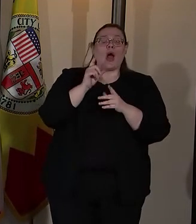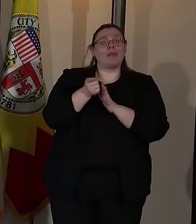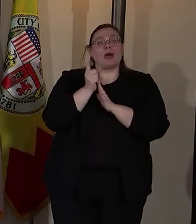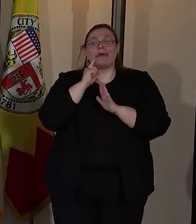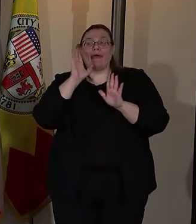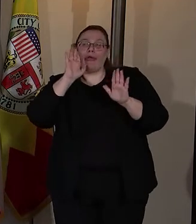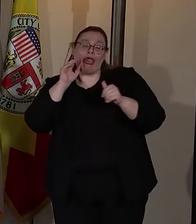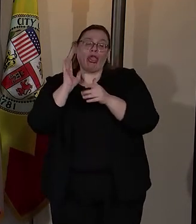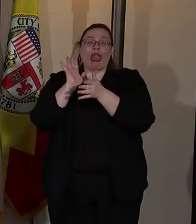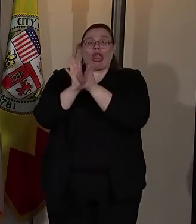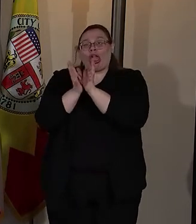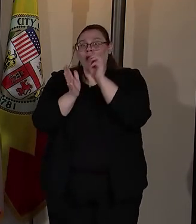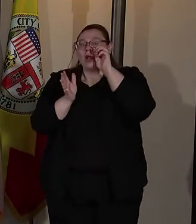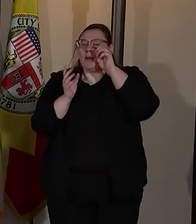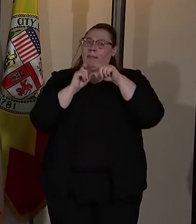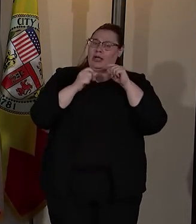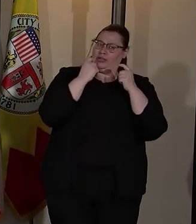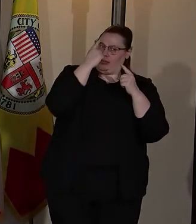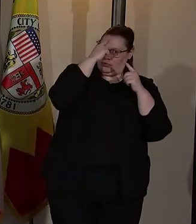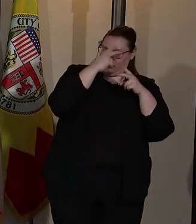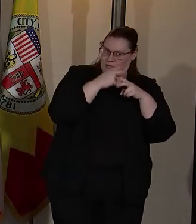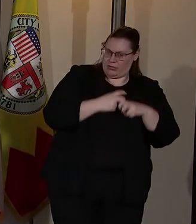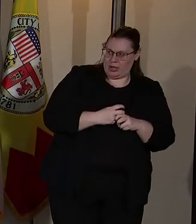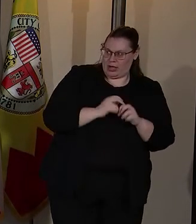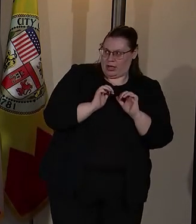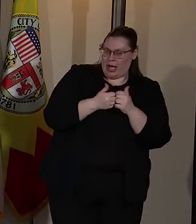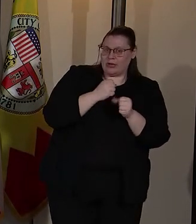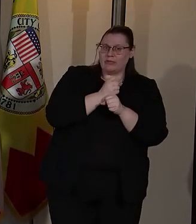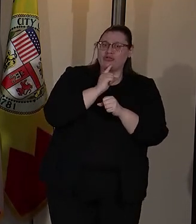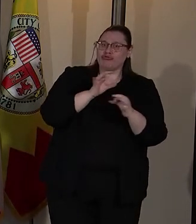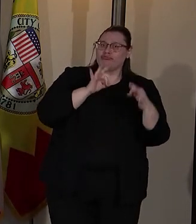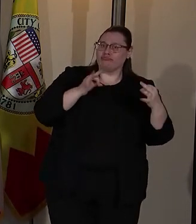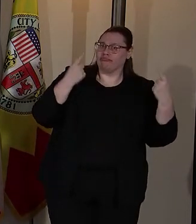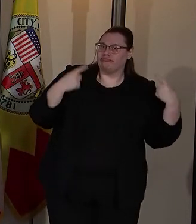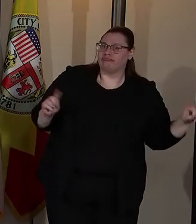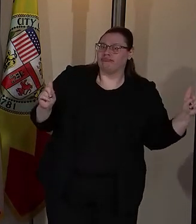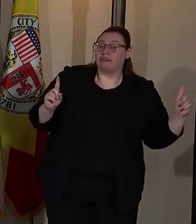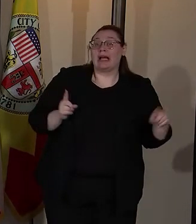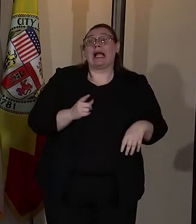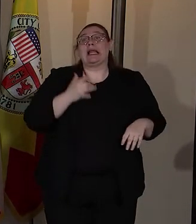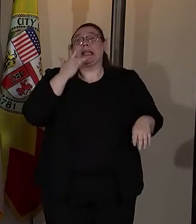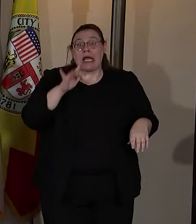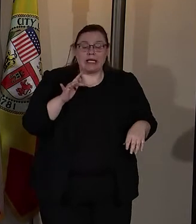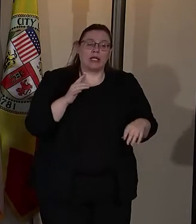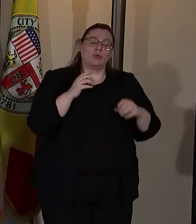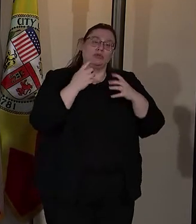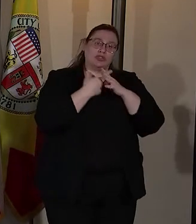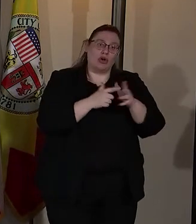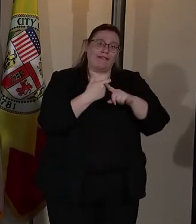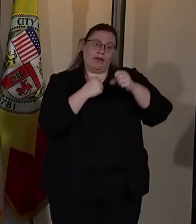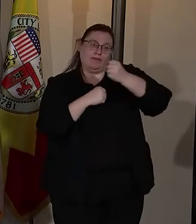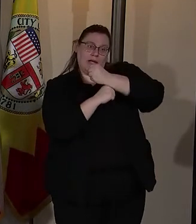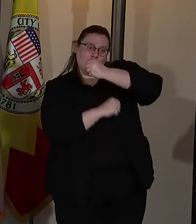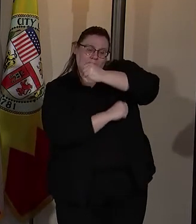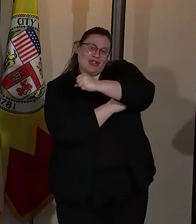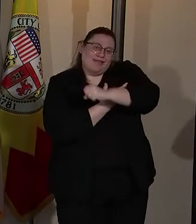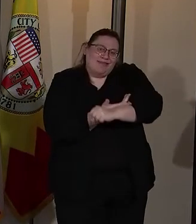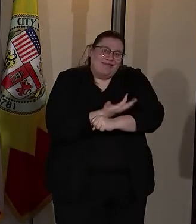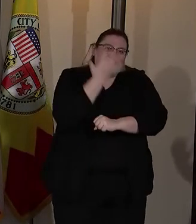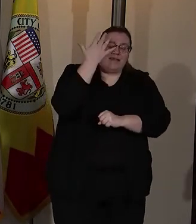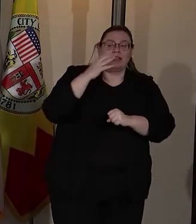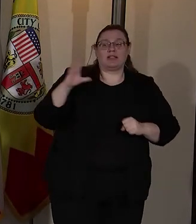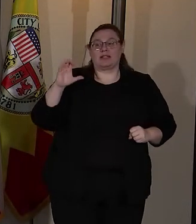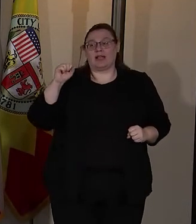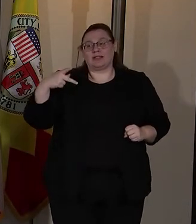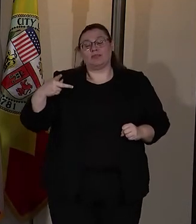moment to ponder and a moment to figure out how to get this right. Luckily we're building from a foundation so we're taking CSP